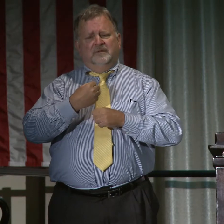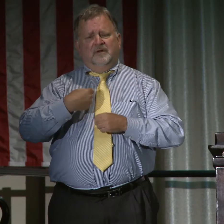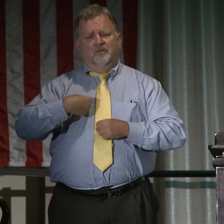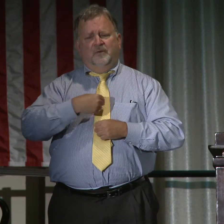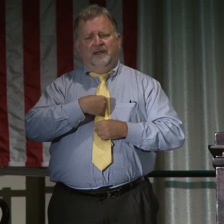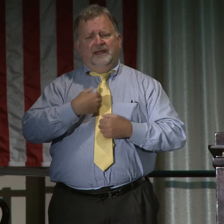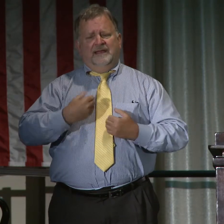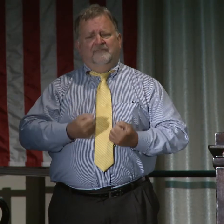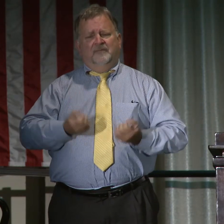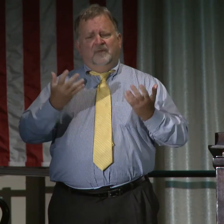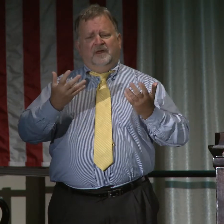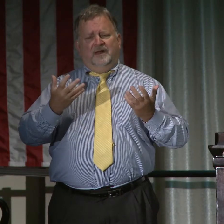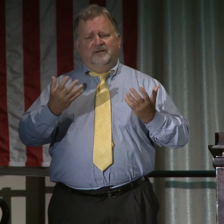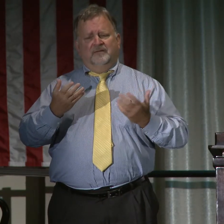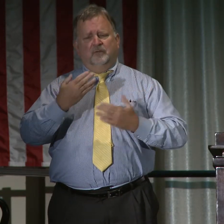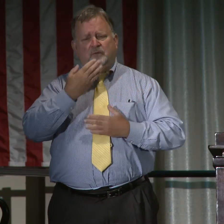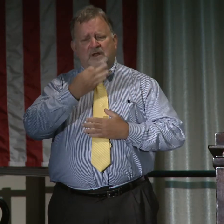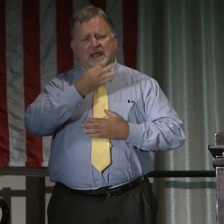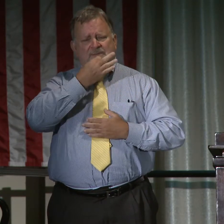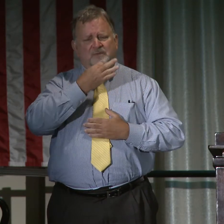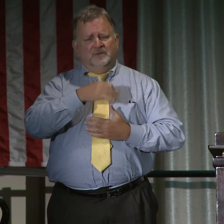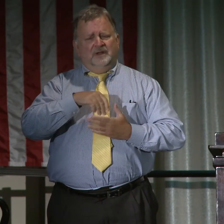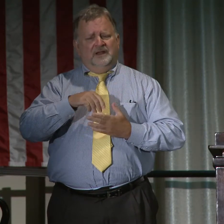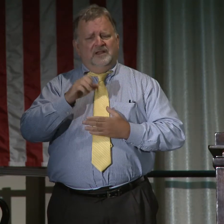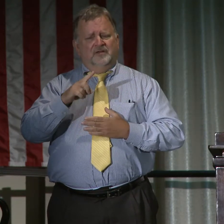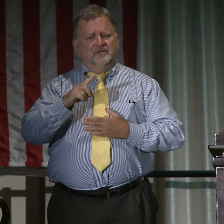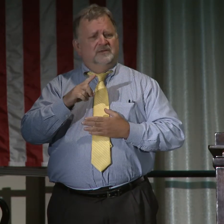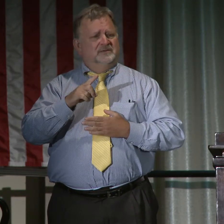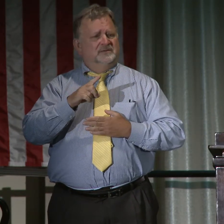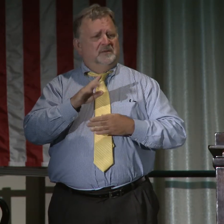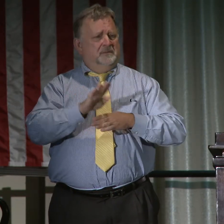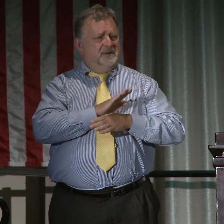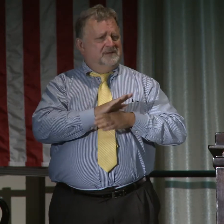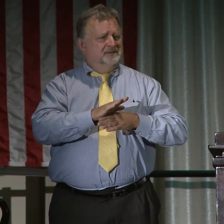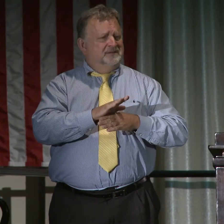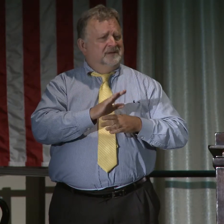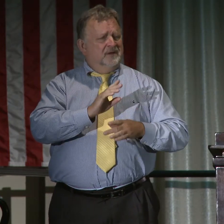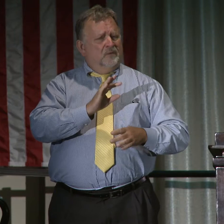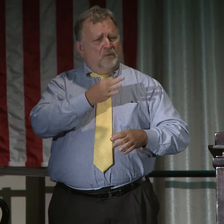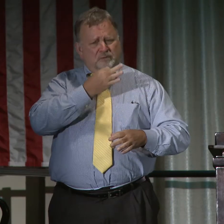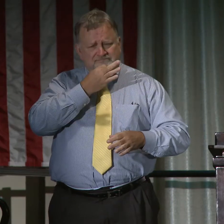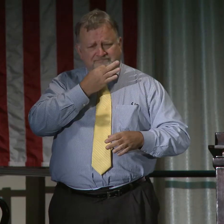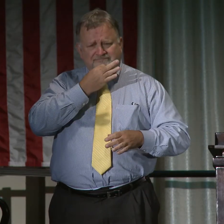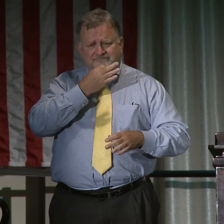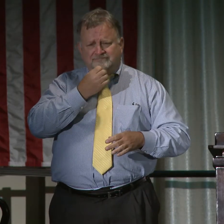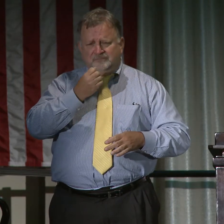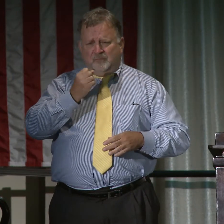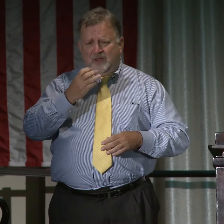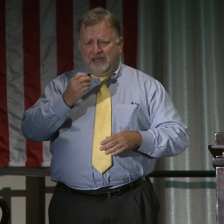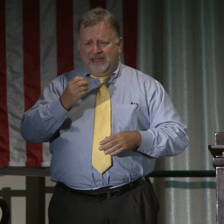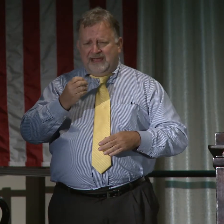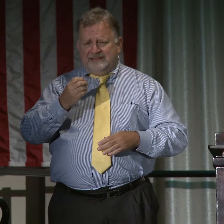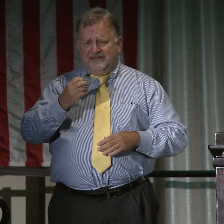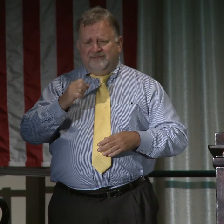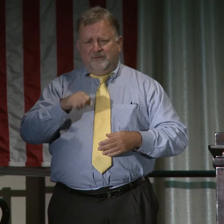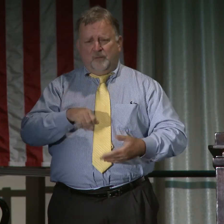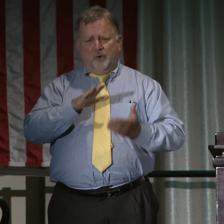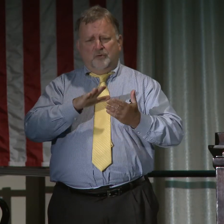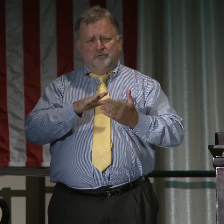result in these winning strategies. And we have many expertise in education, business, and we believe